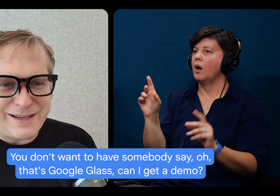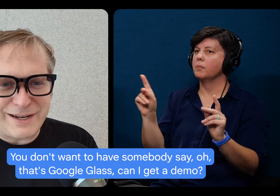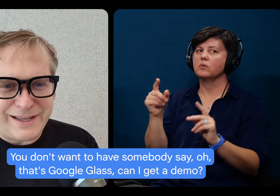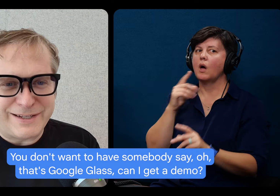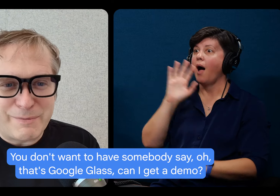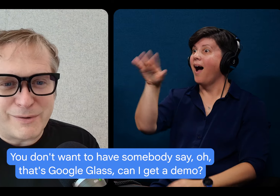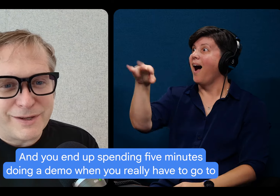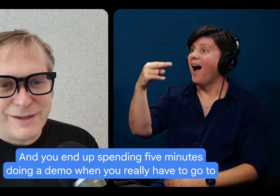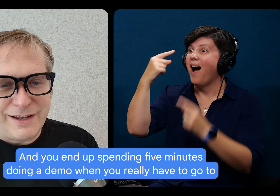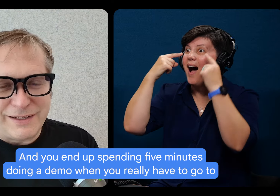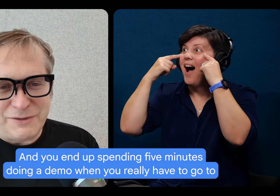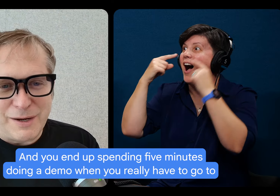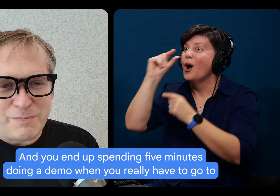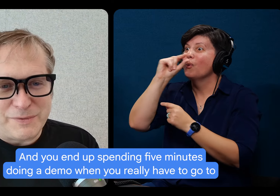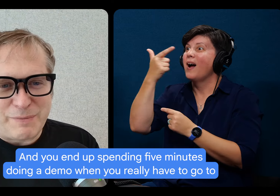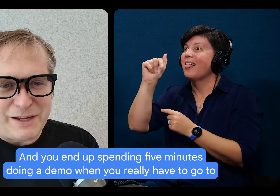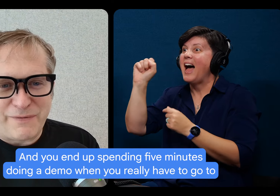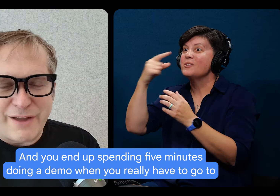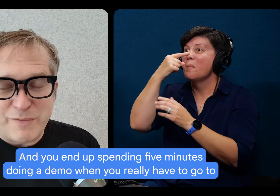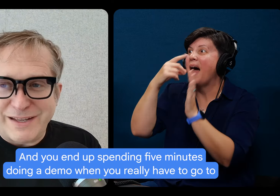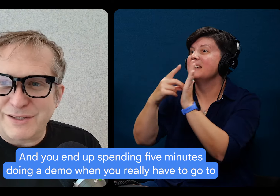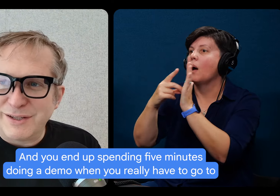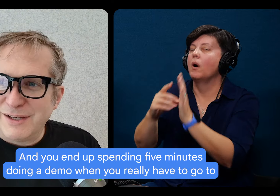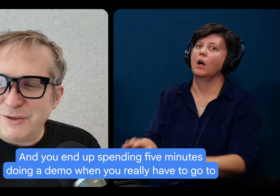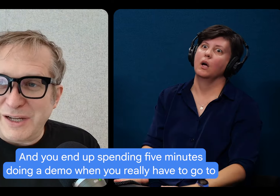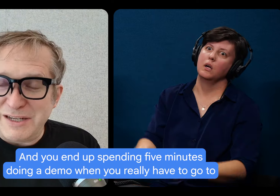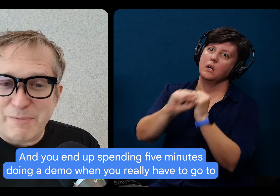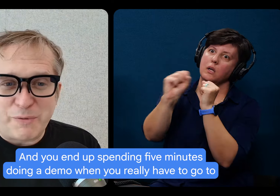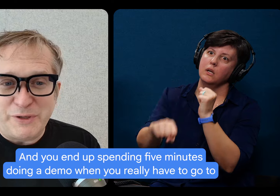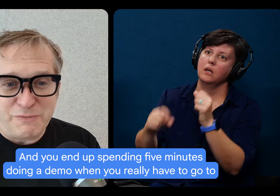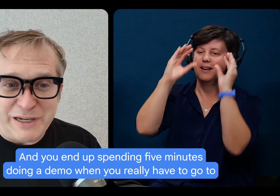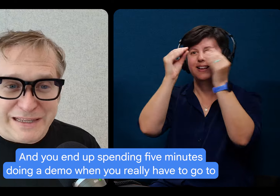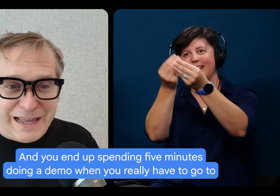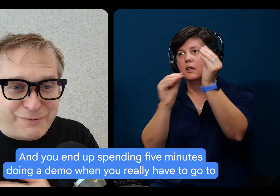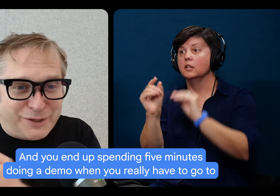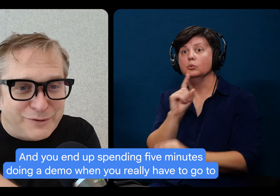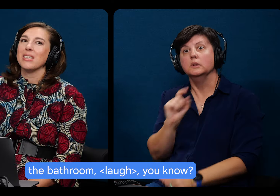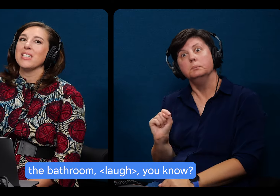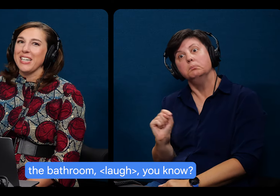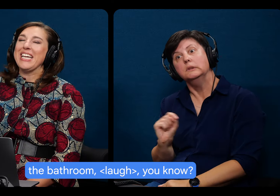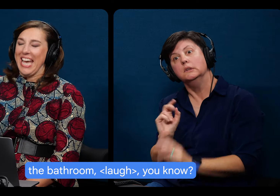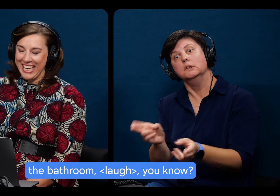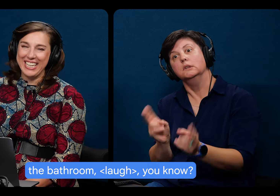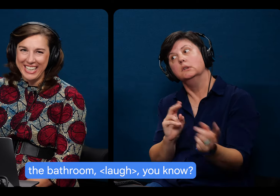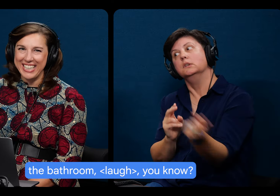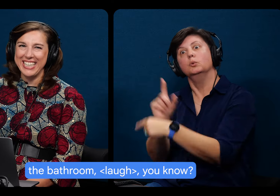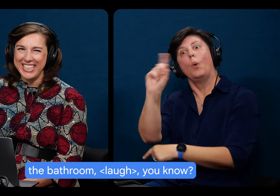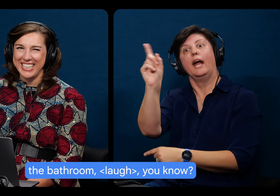Google Glass. Can I get a demo? And you end up spending five minutes doing a demo when you really have to go to the bathroom.